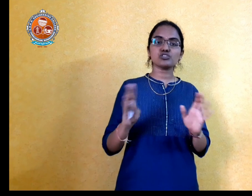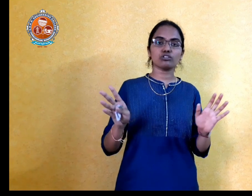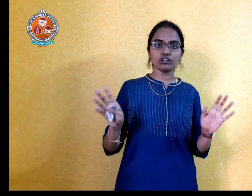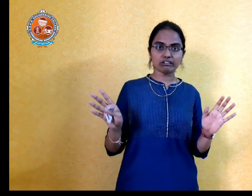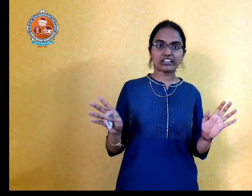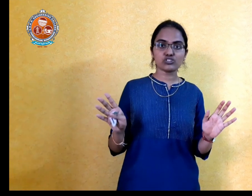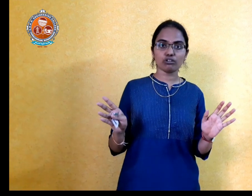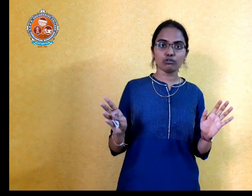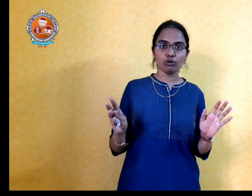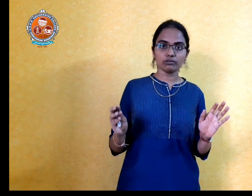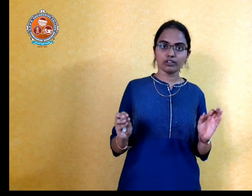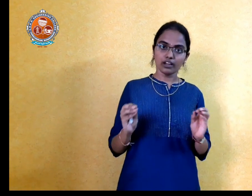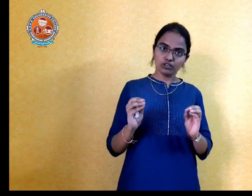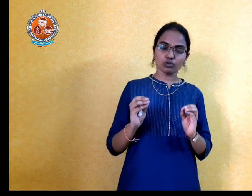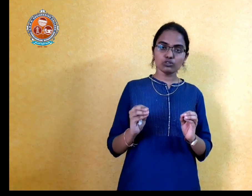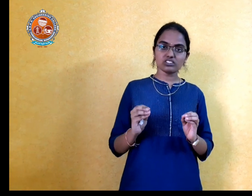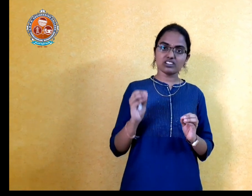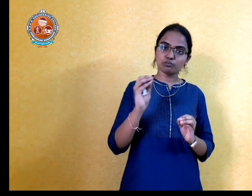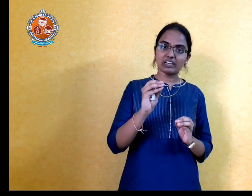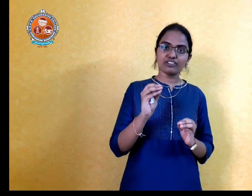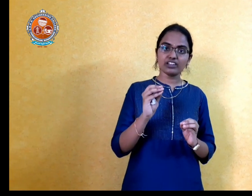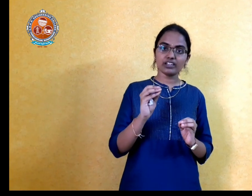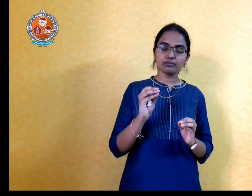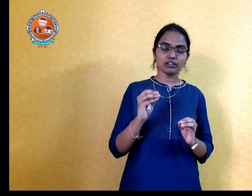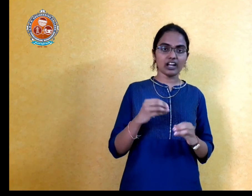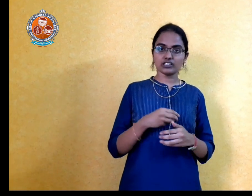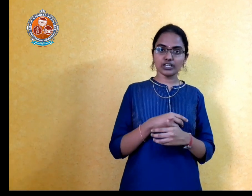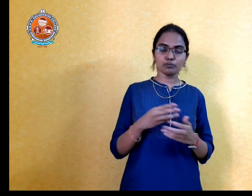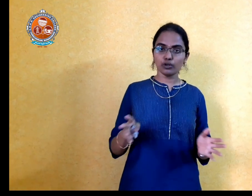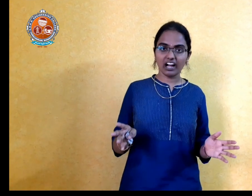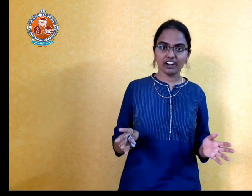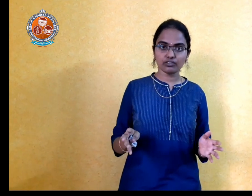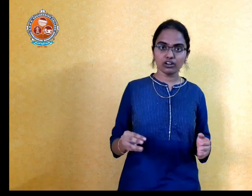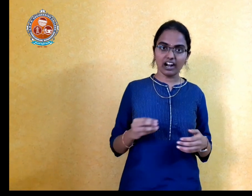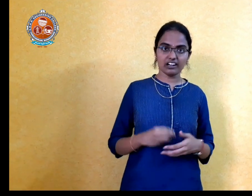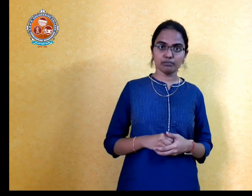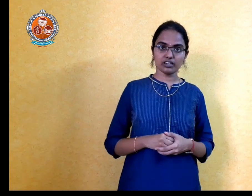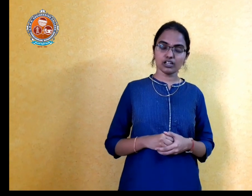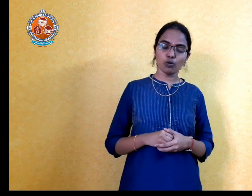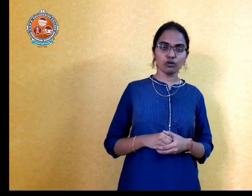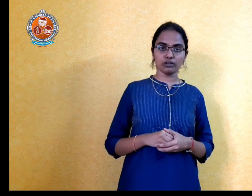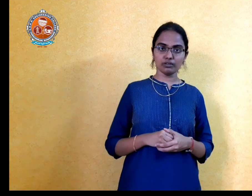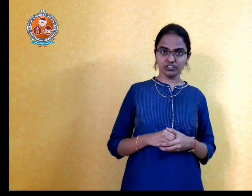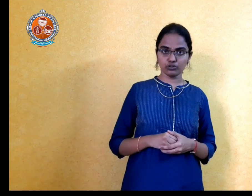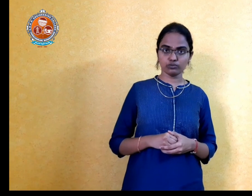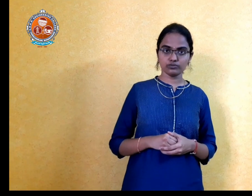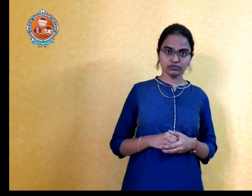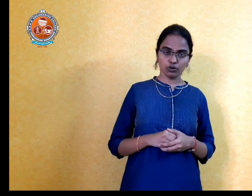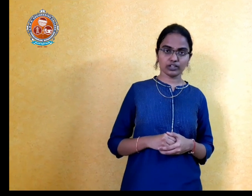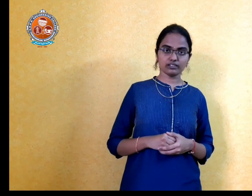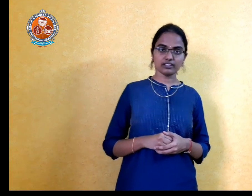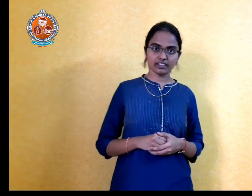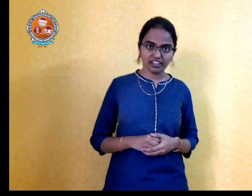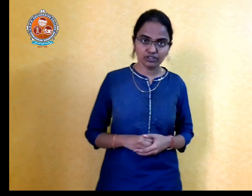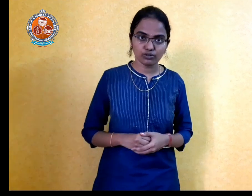sure will reach your goal so just believe in him and keep doing hard work ultimately goal will be with you thank you